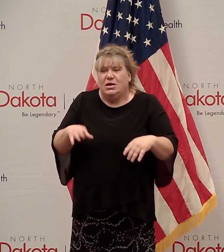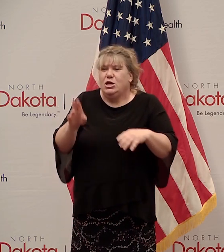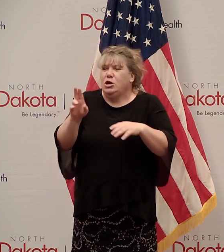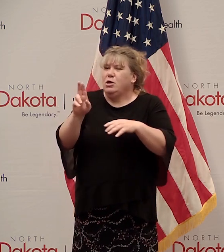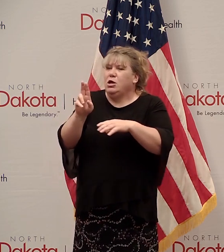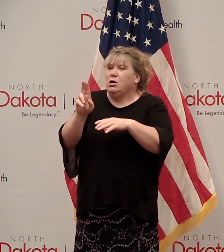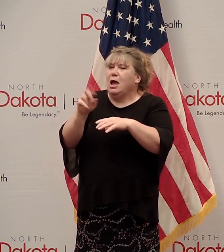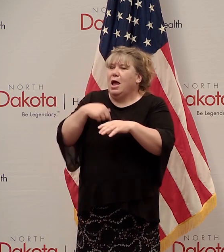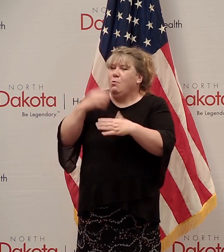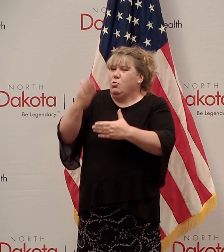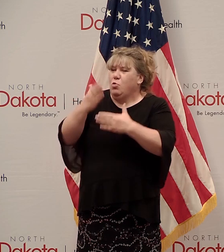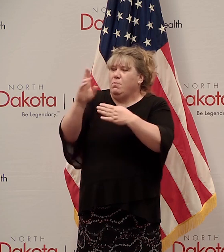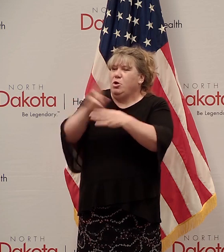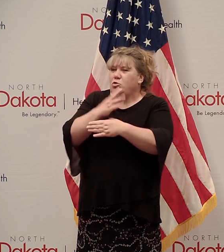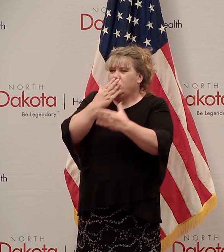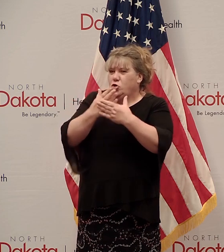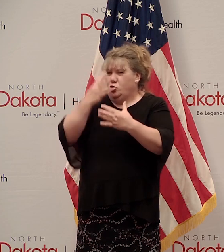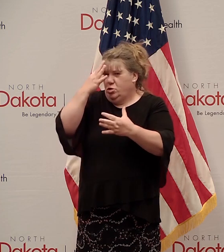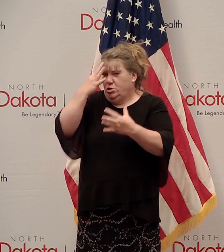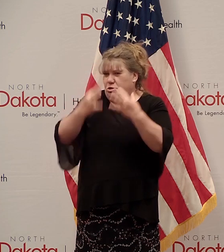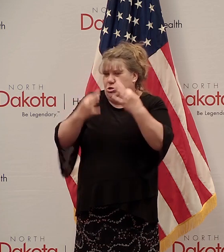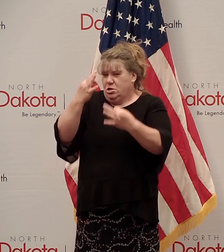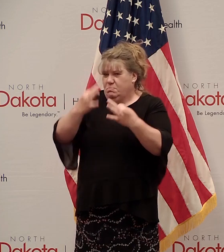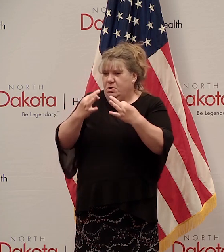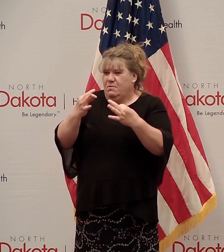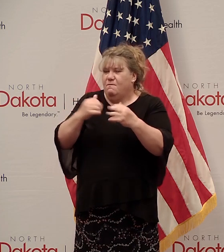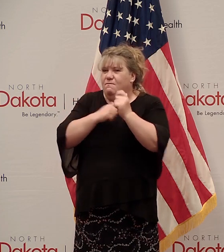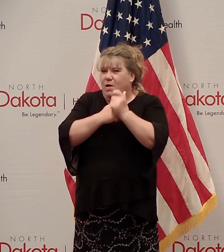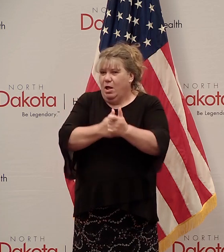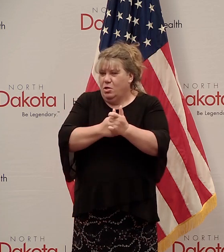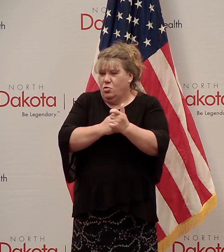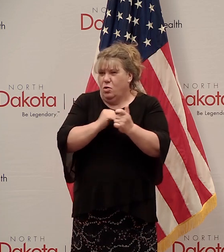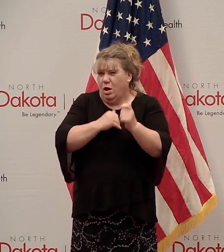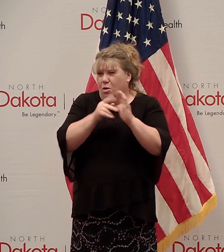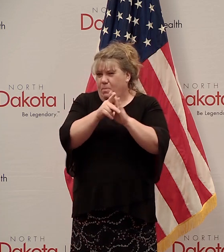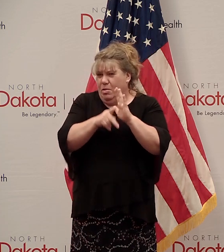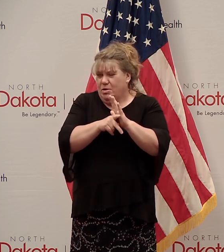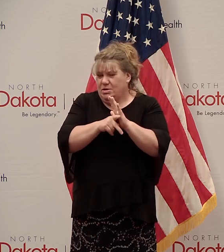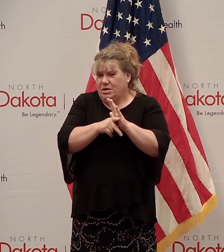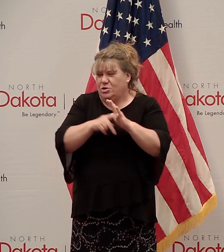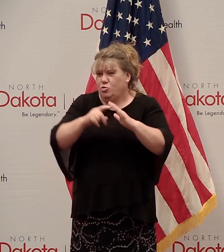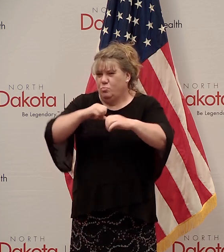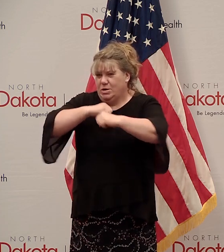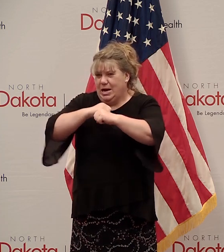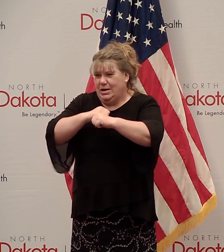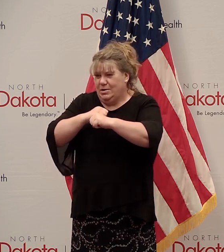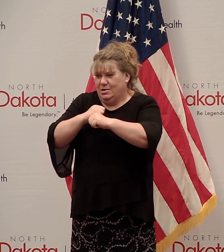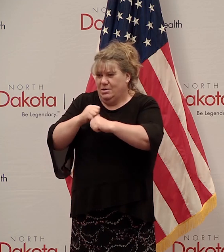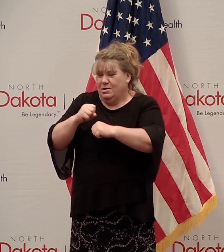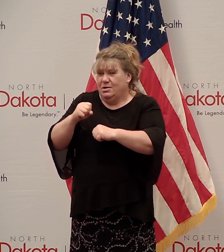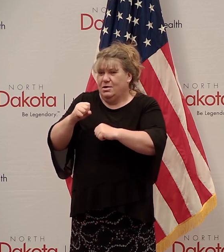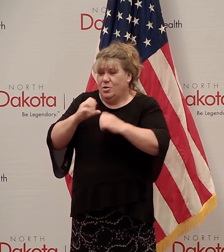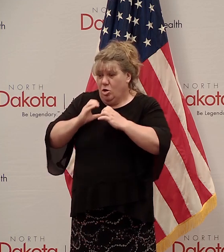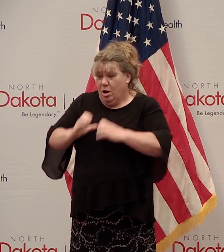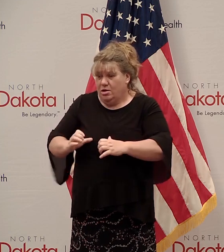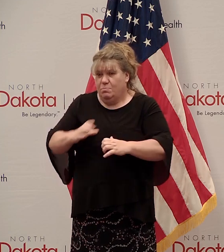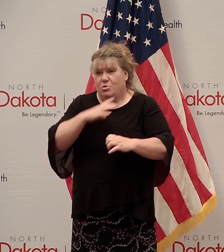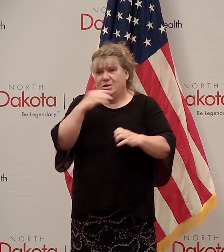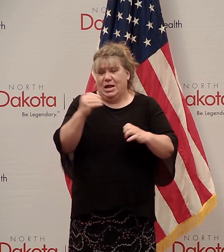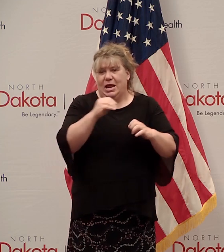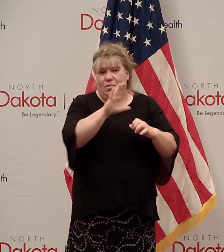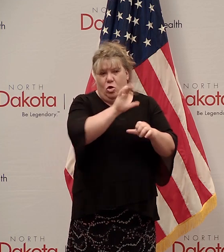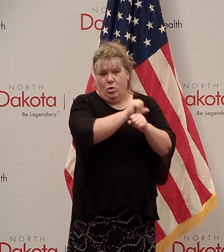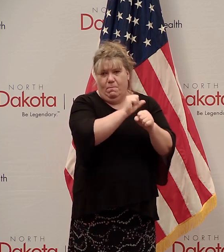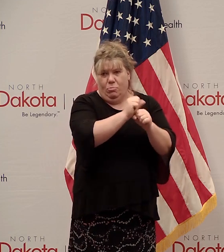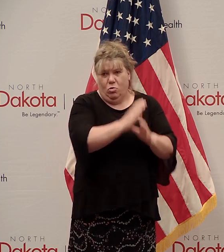judgment would indicate that people would want to follow these guidelines to protect themselves, their team members, their customers. So we'll and I think that'll happen. And